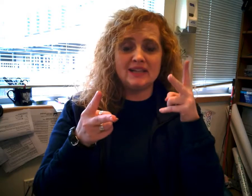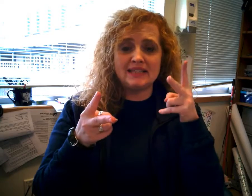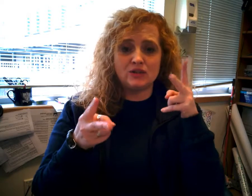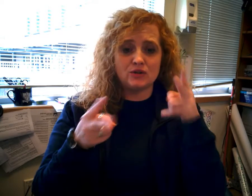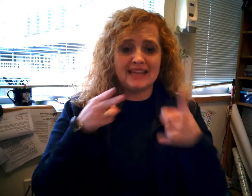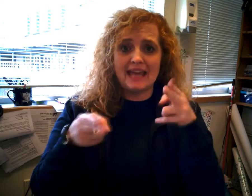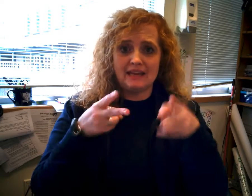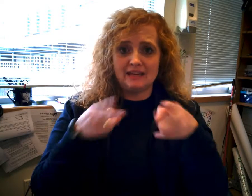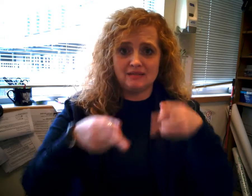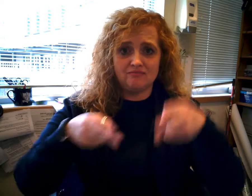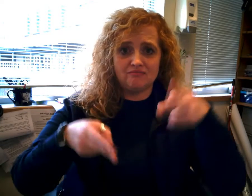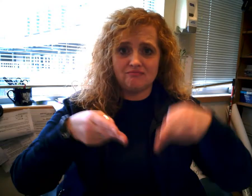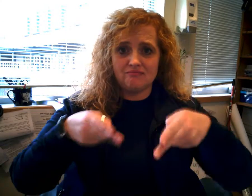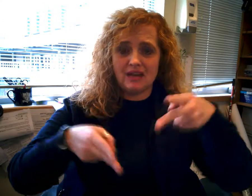scissors. Edit. Edit.